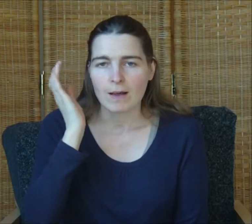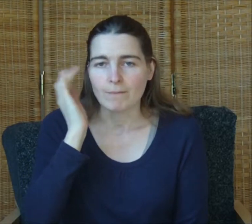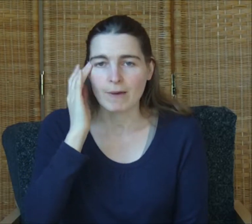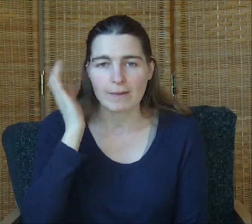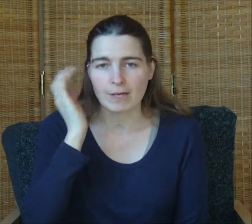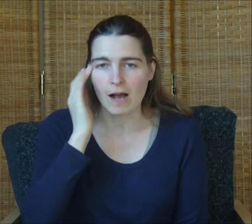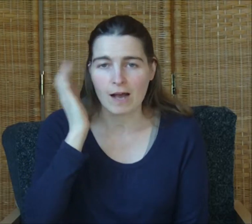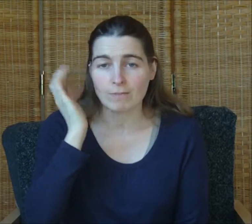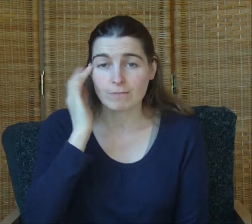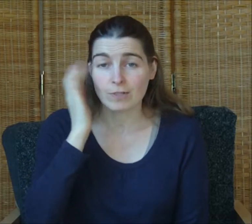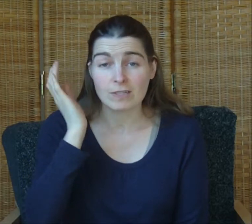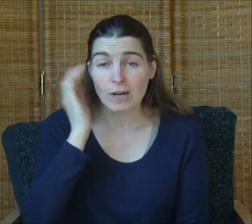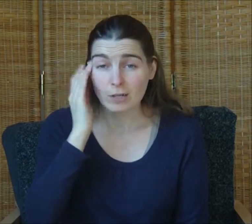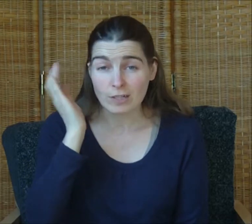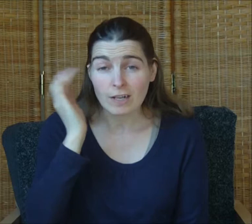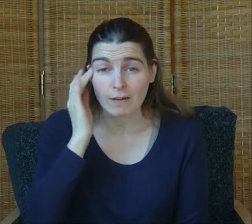Maybe I'm just not good enough.